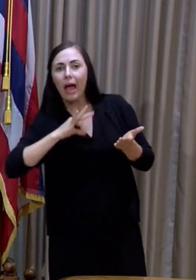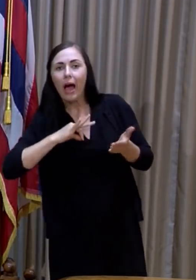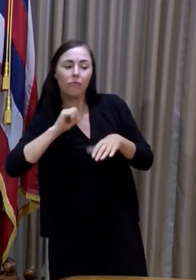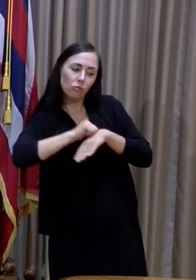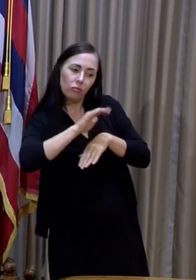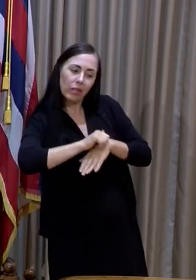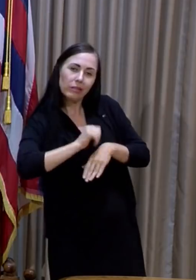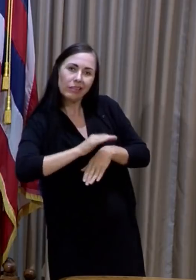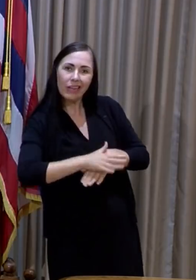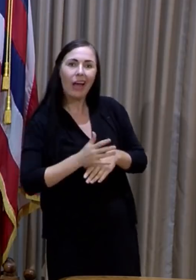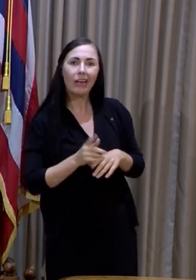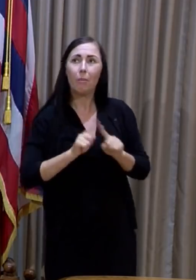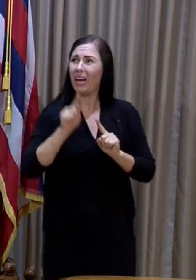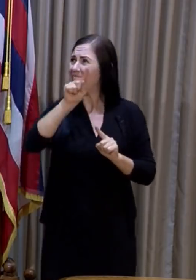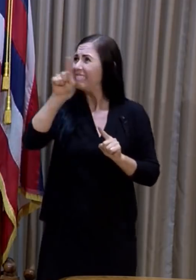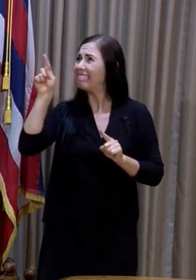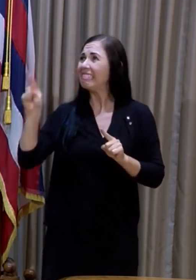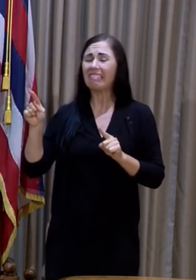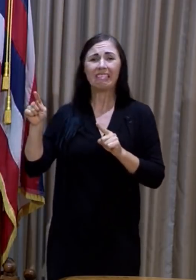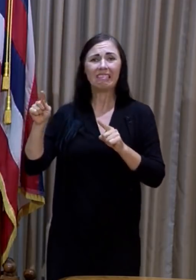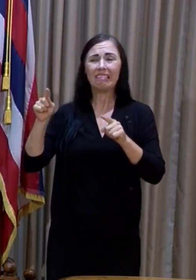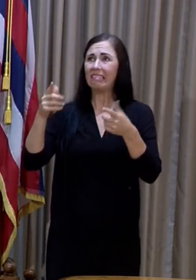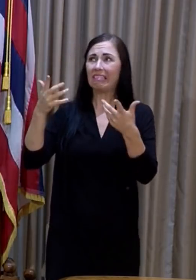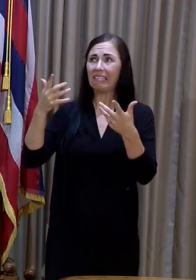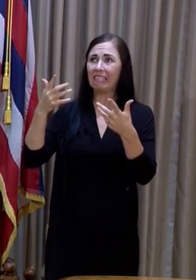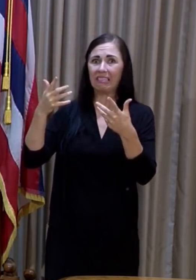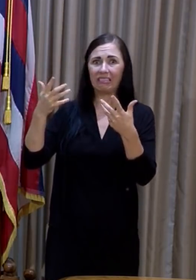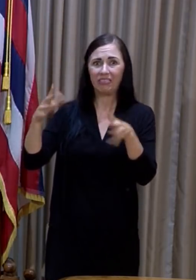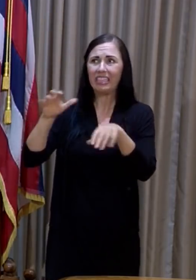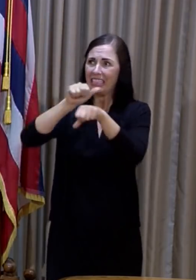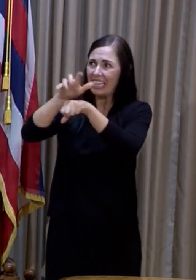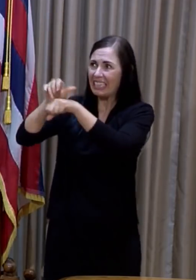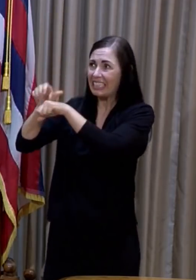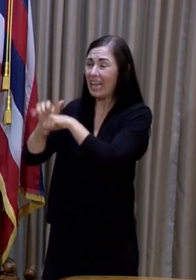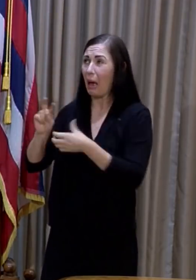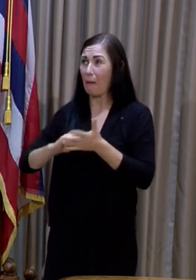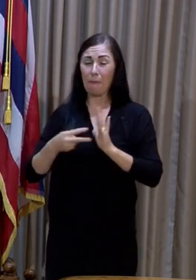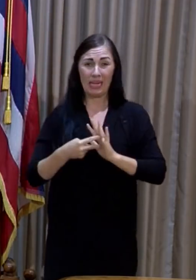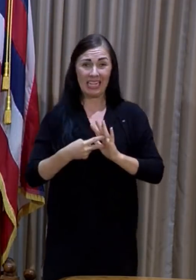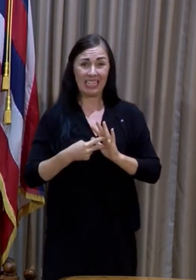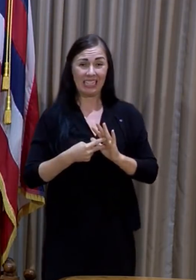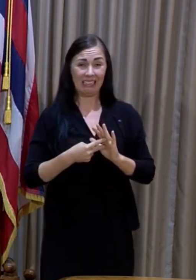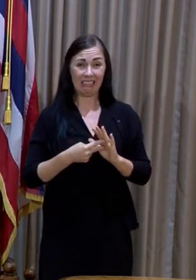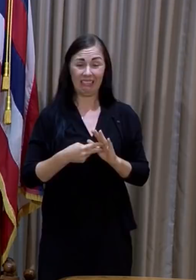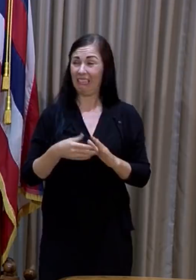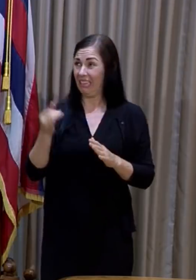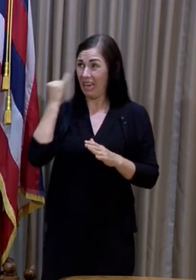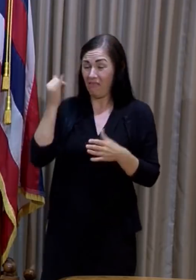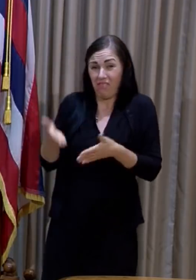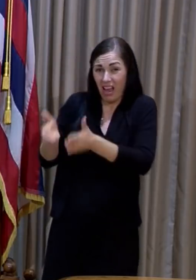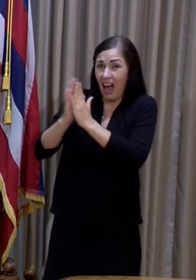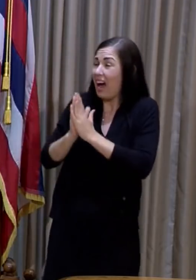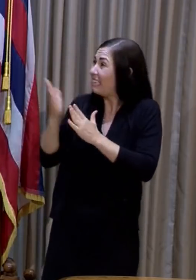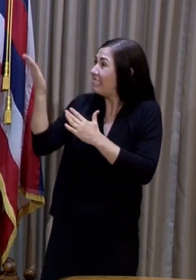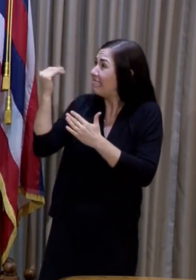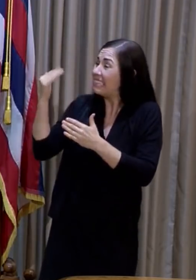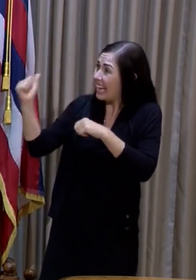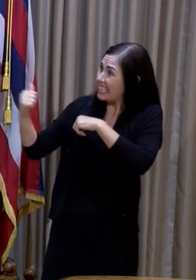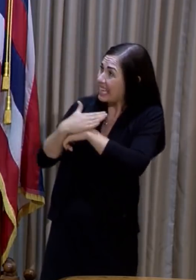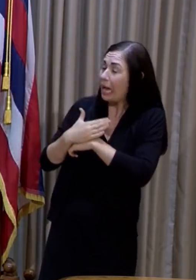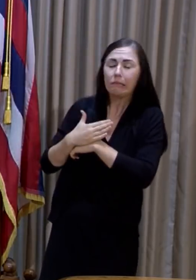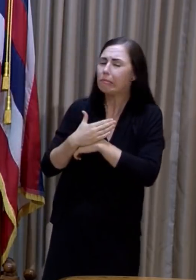hospital. And we don't believe that we would be in a position to get support